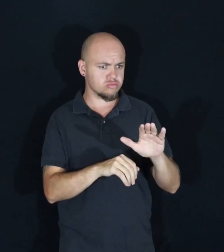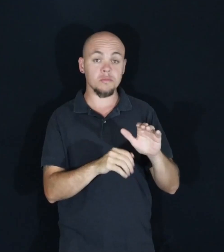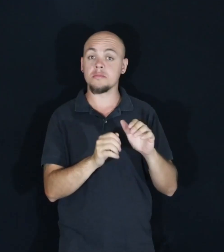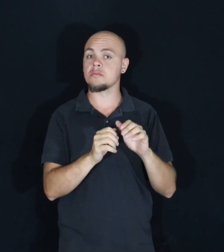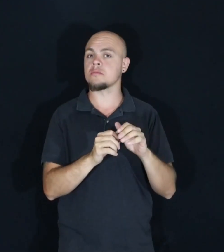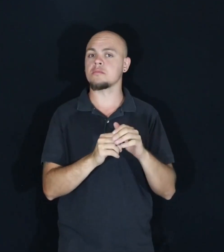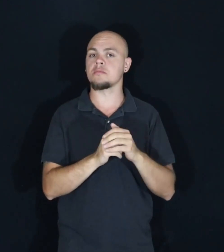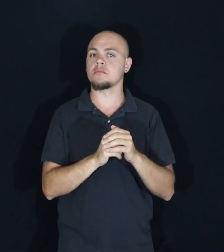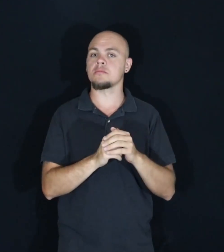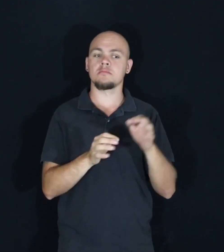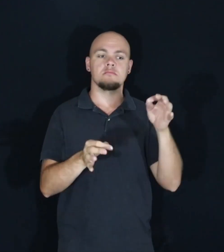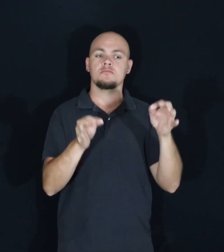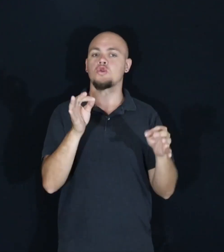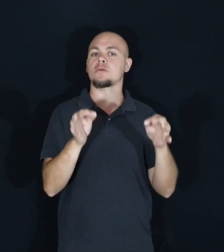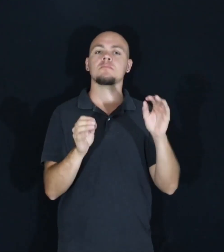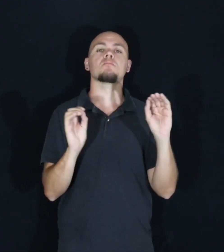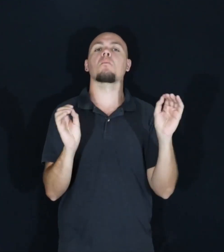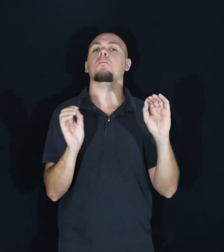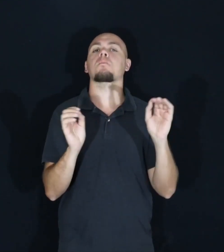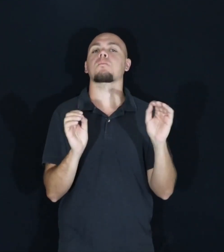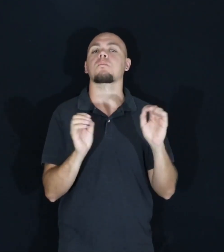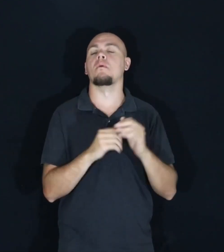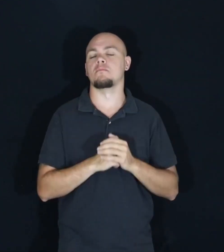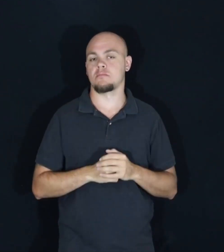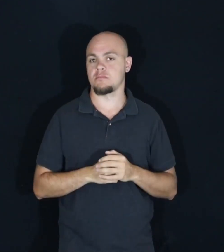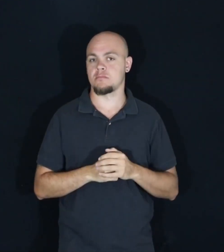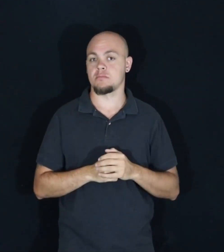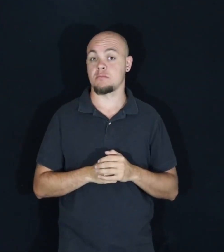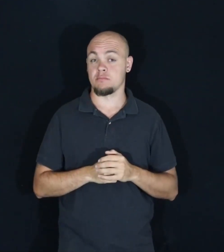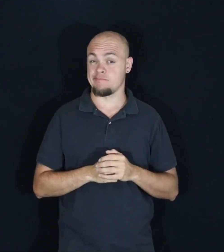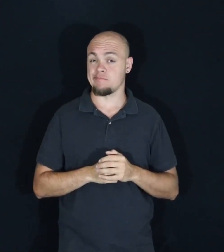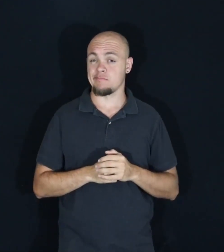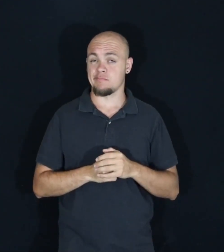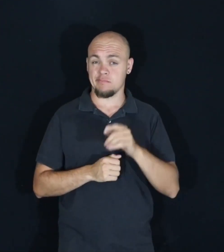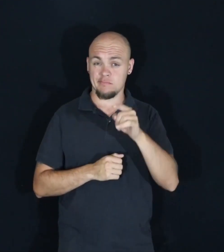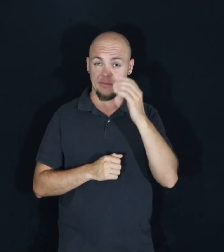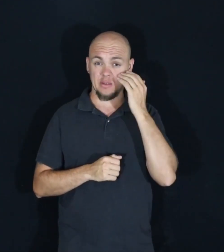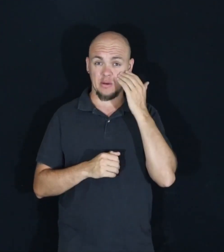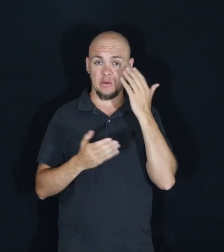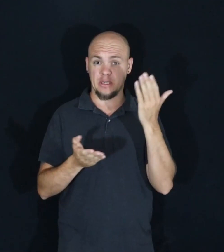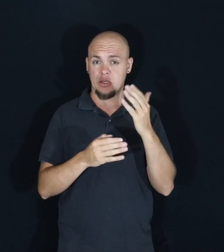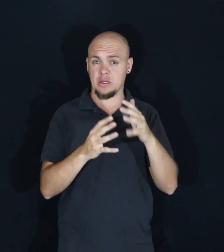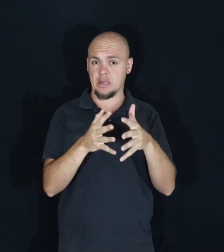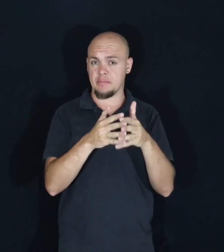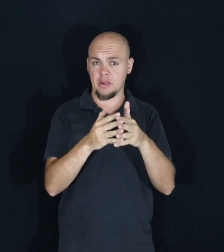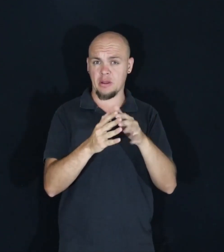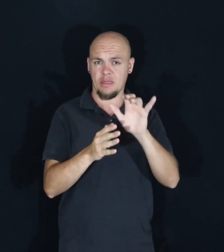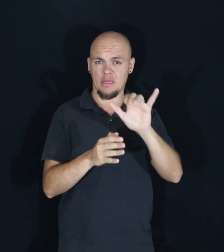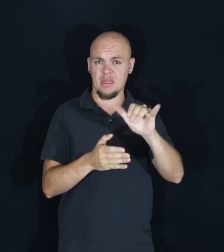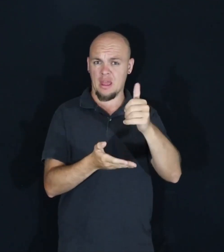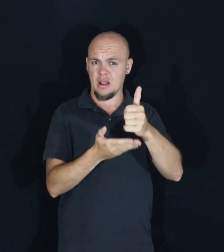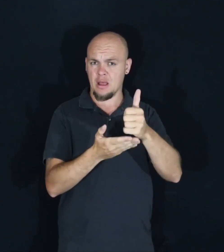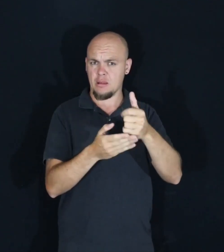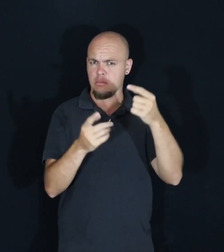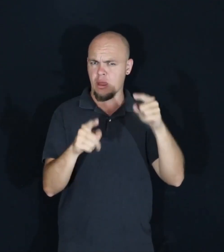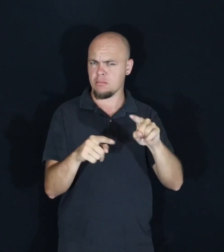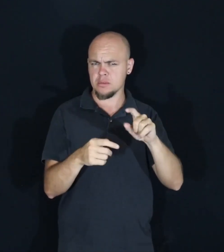judgment. How many places do you know in America where you can get that kind of help?